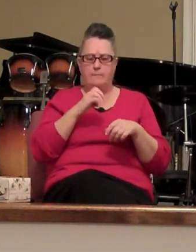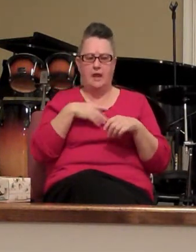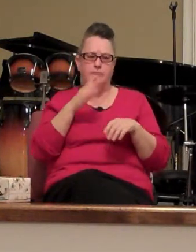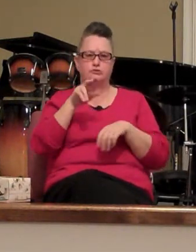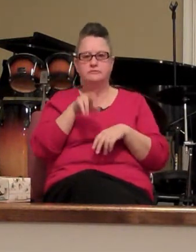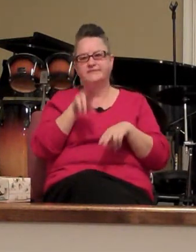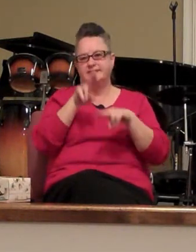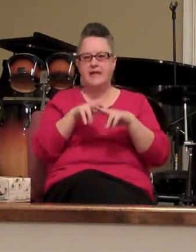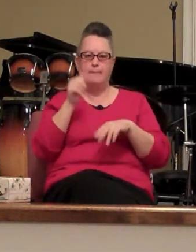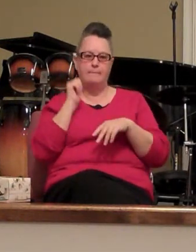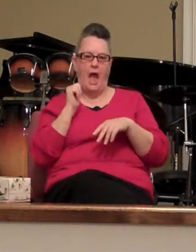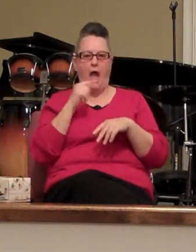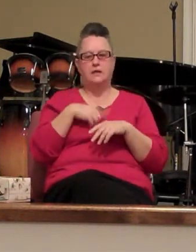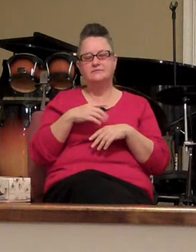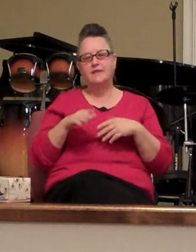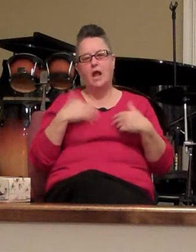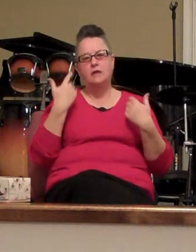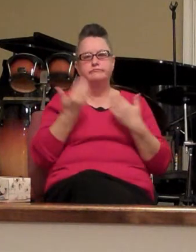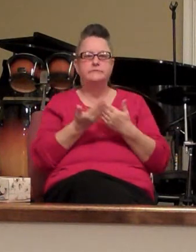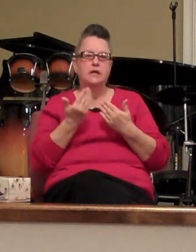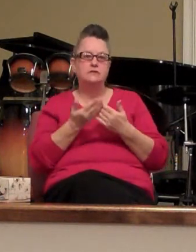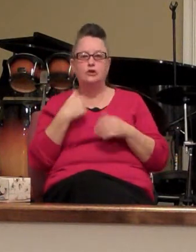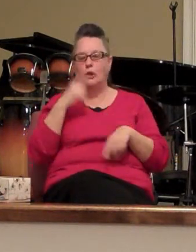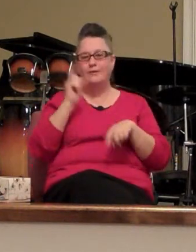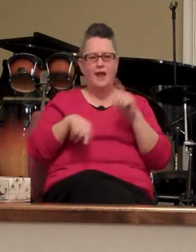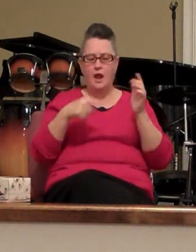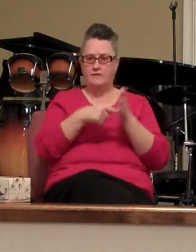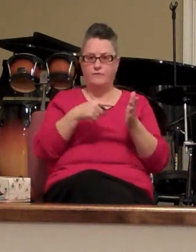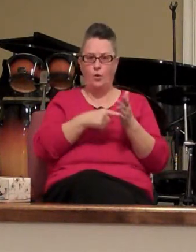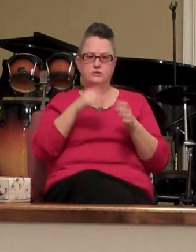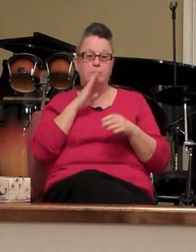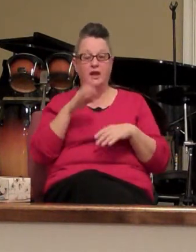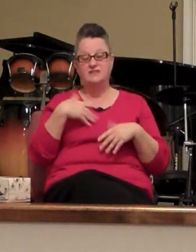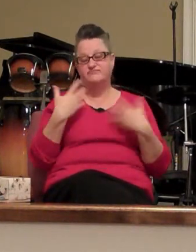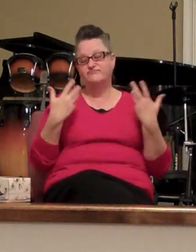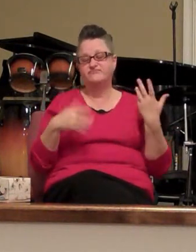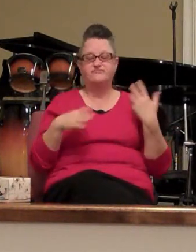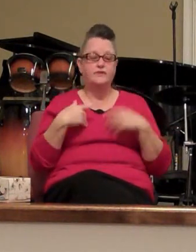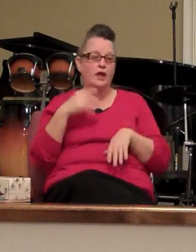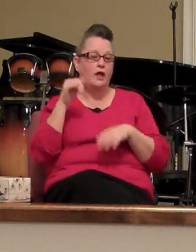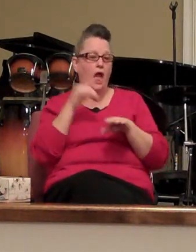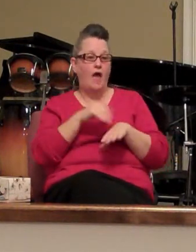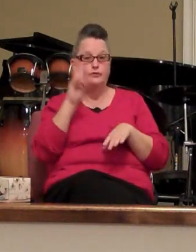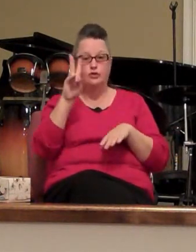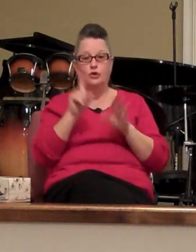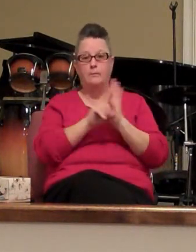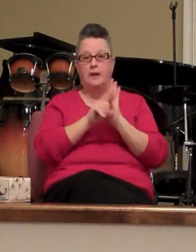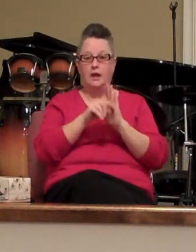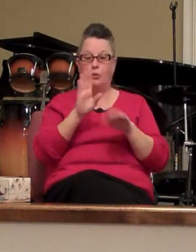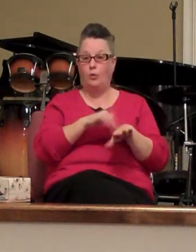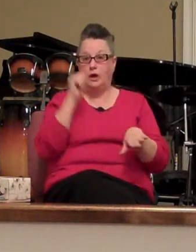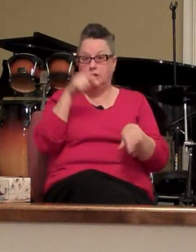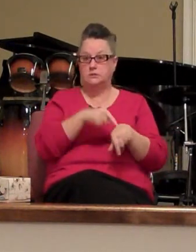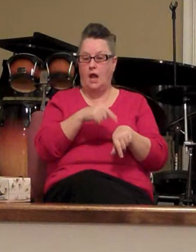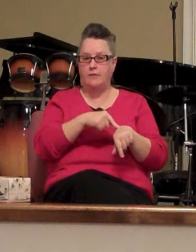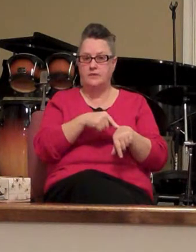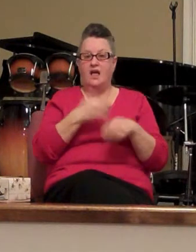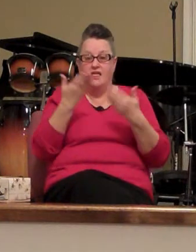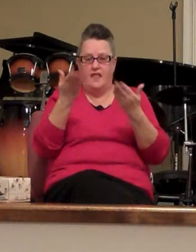back and take it easy you can't afford to be casual at the two minute warning time there is way too much